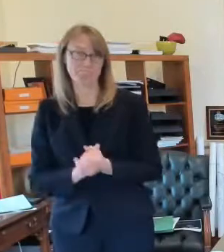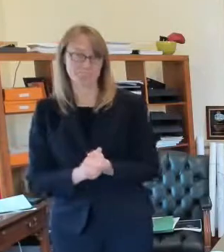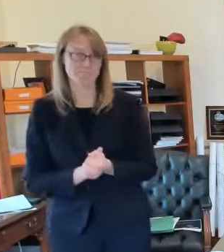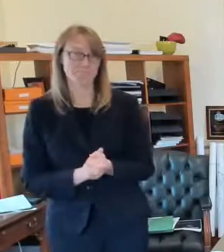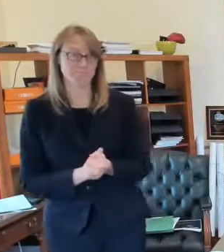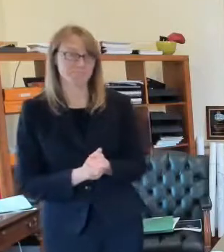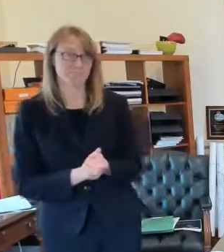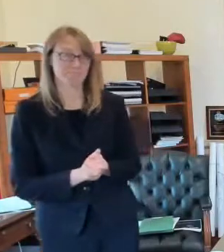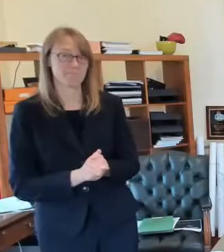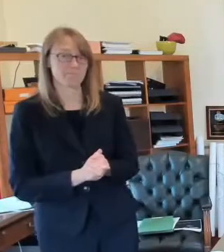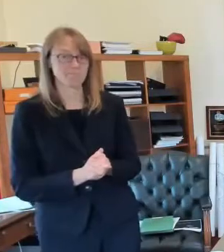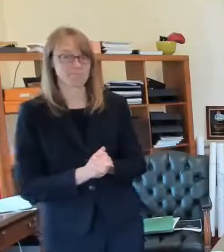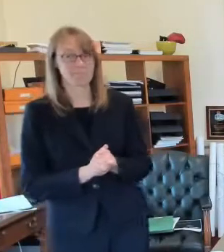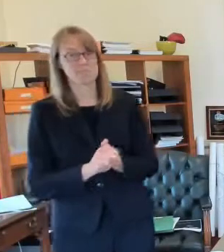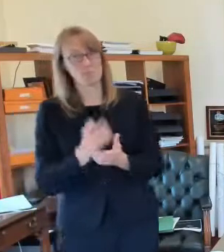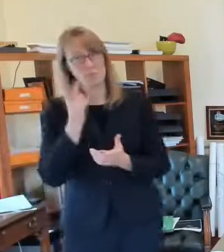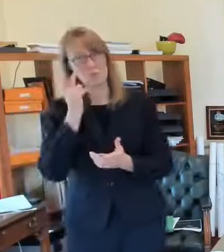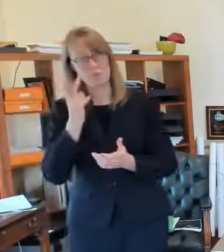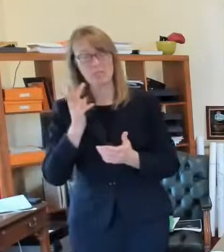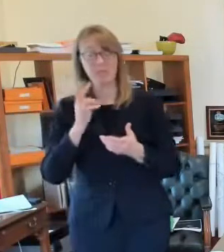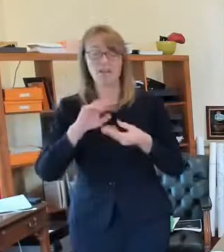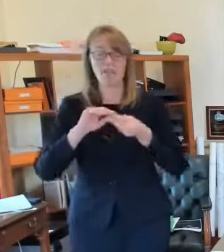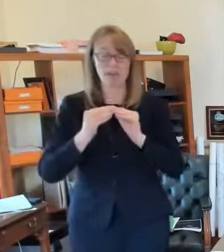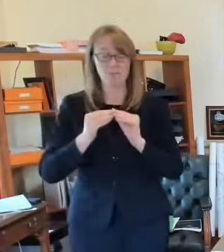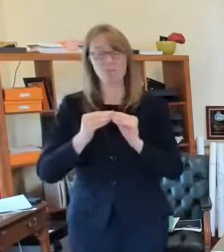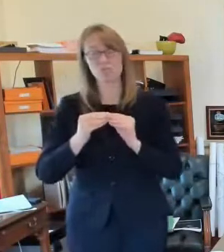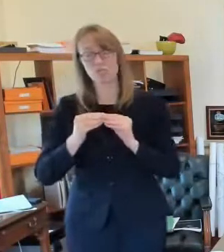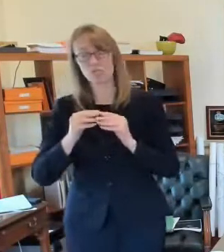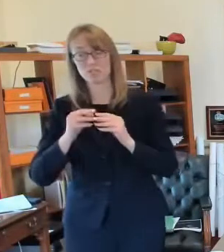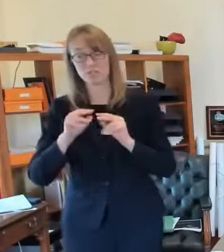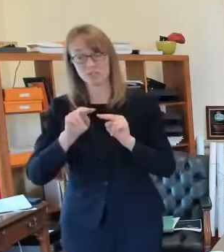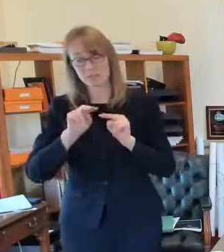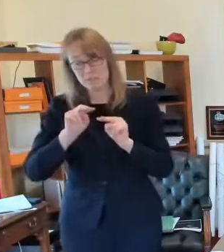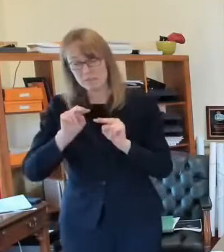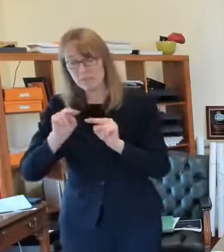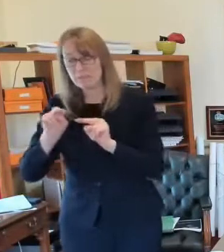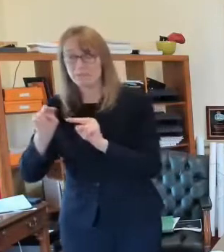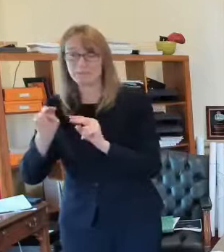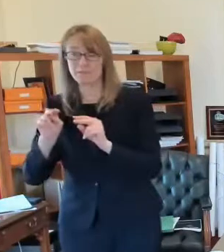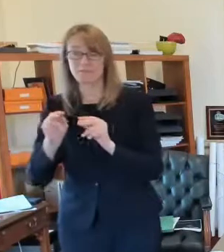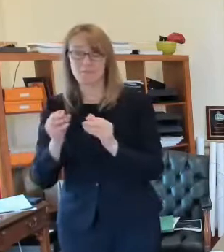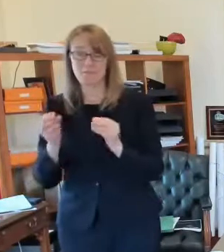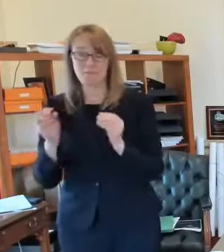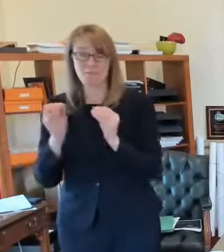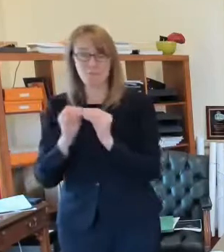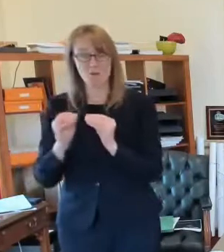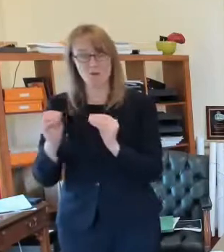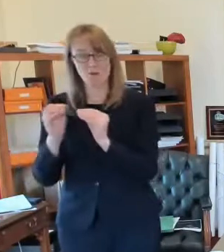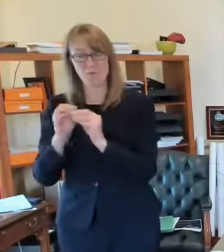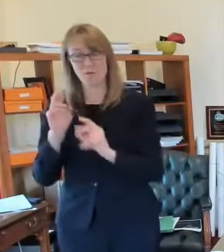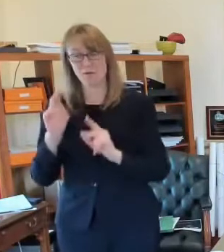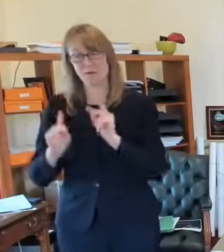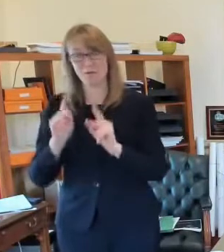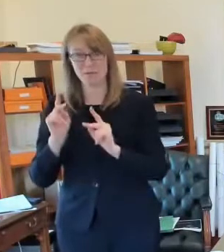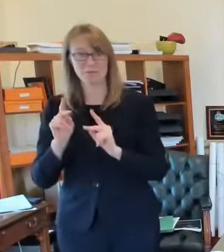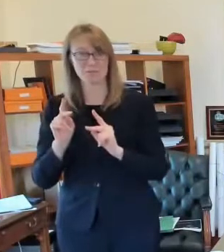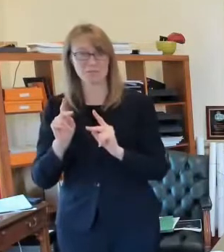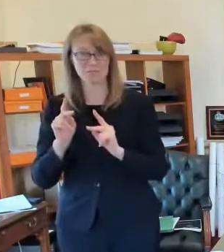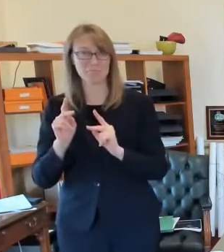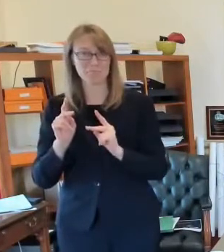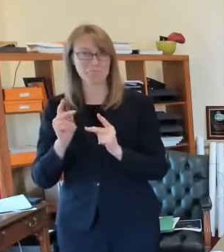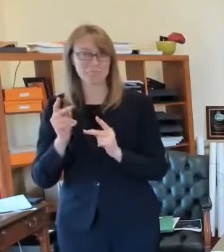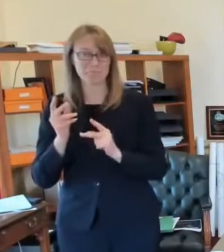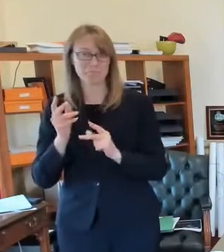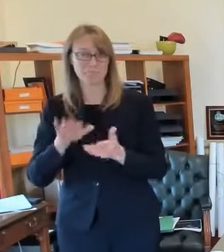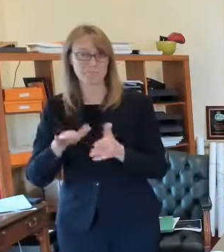of deaths and that is um you know heartbreaking and um i think you know